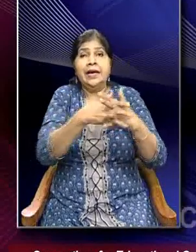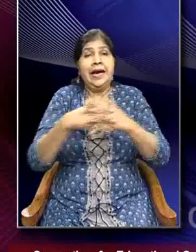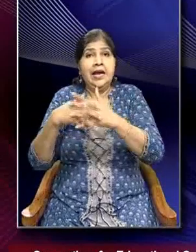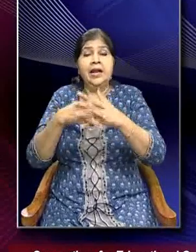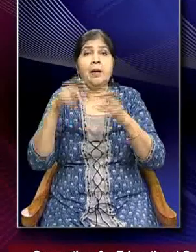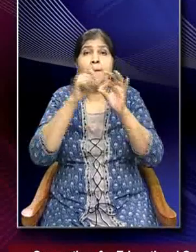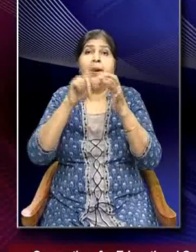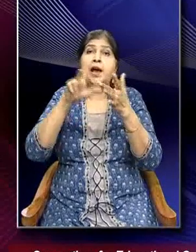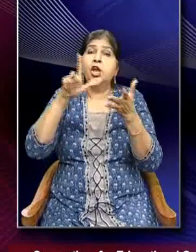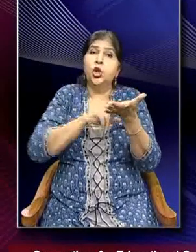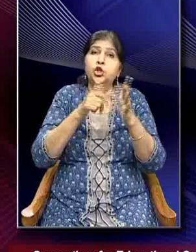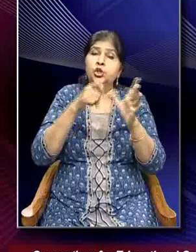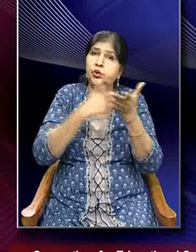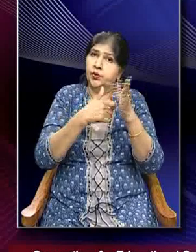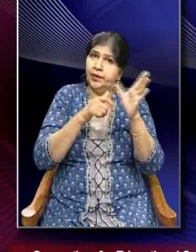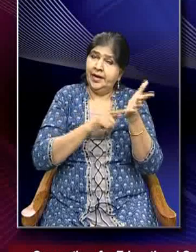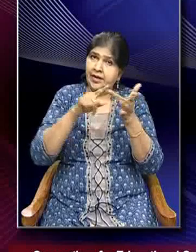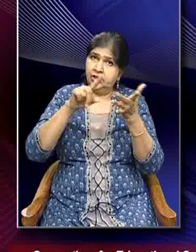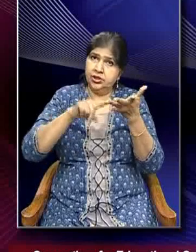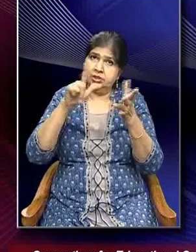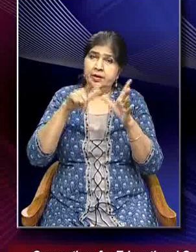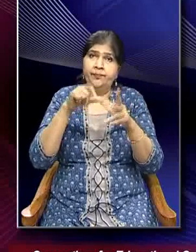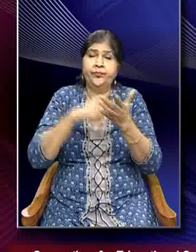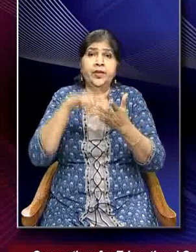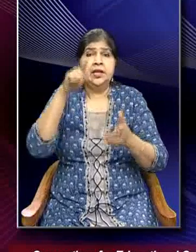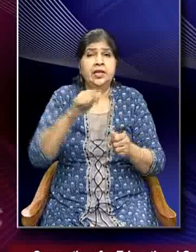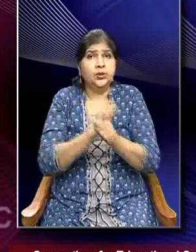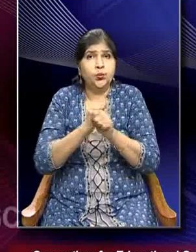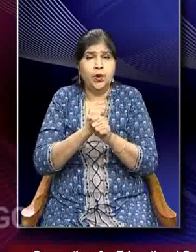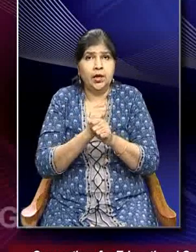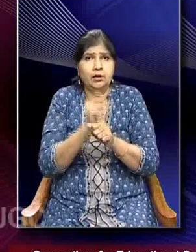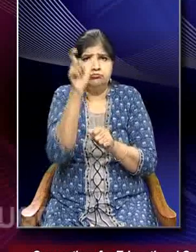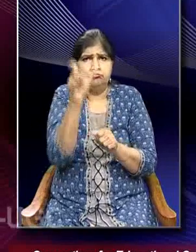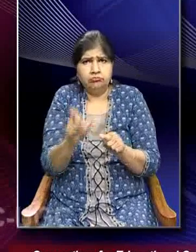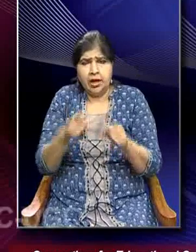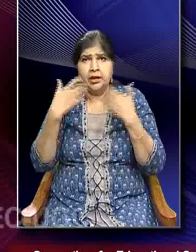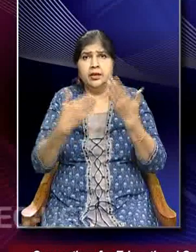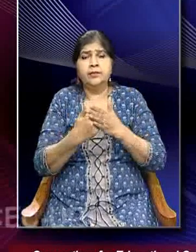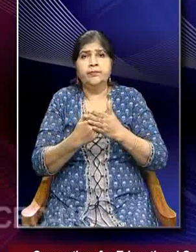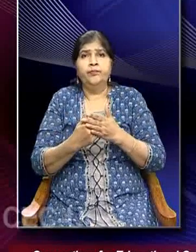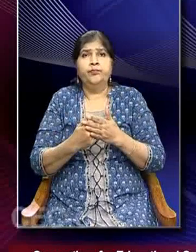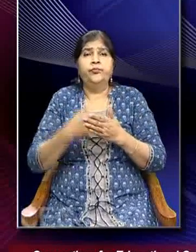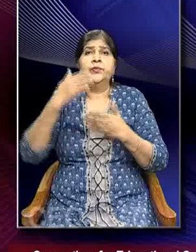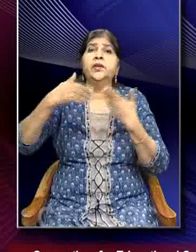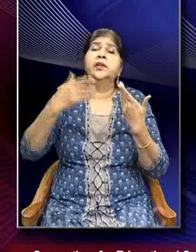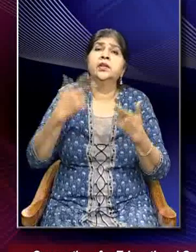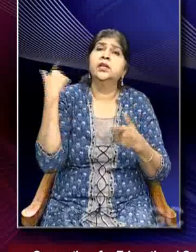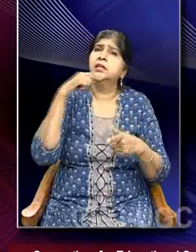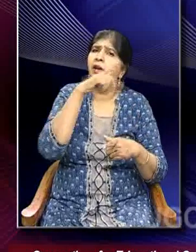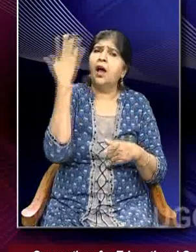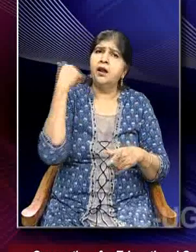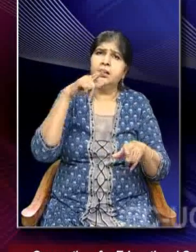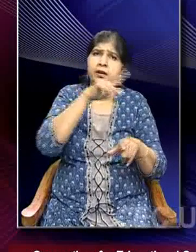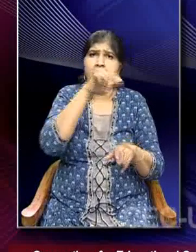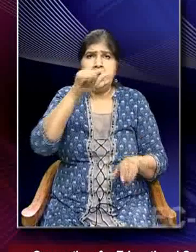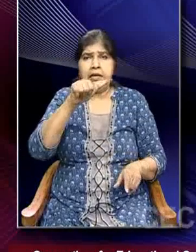racial Carson, This work highlighted in the year 1962